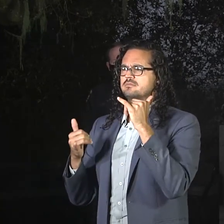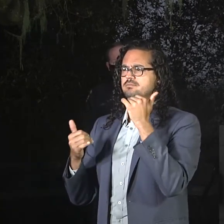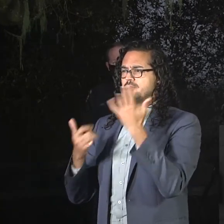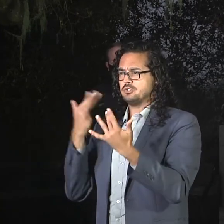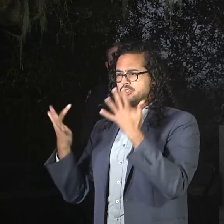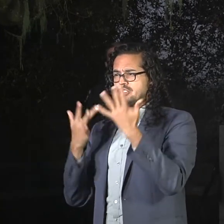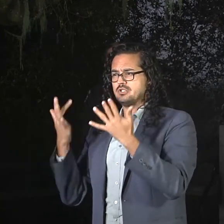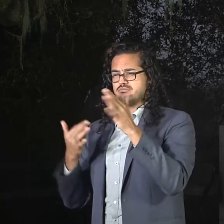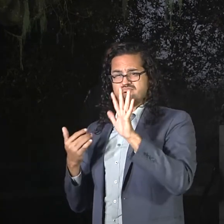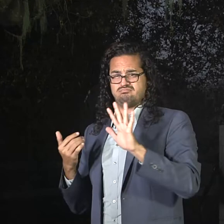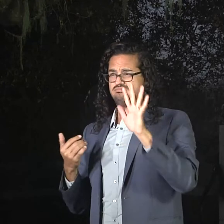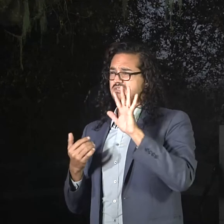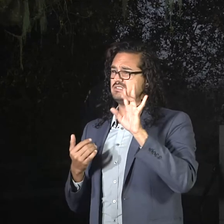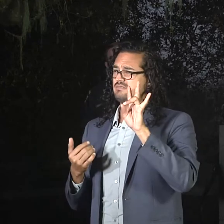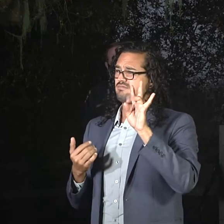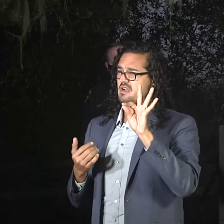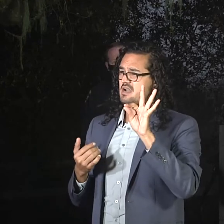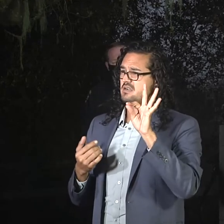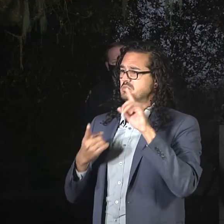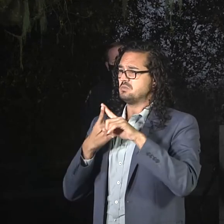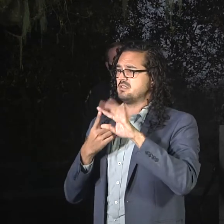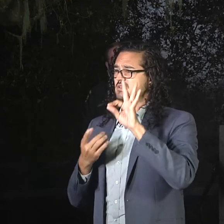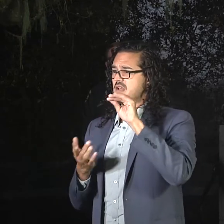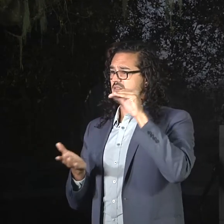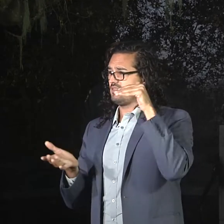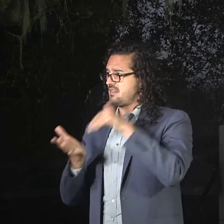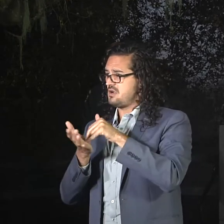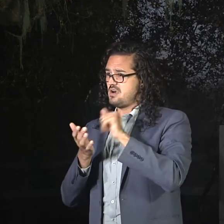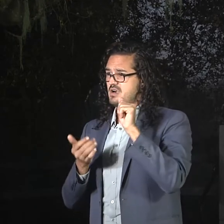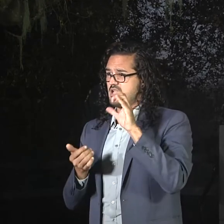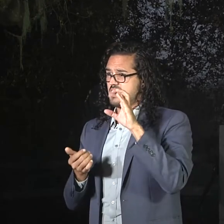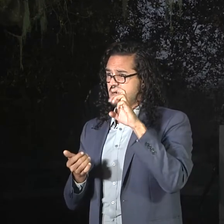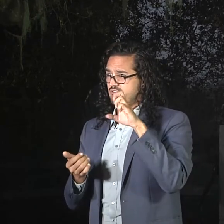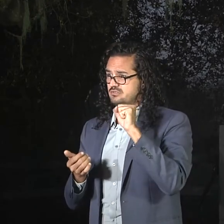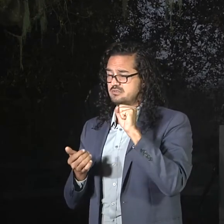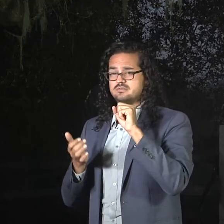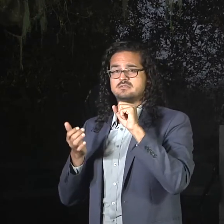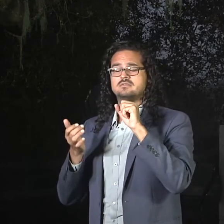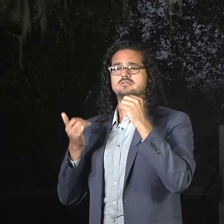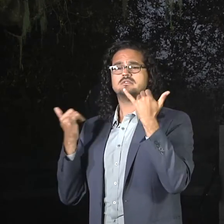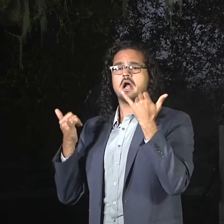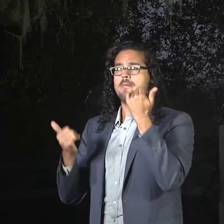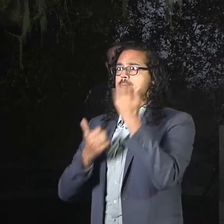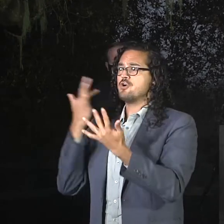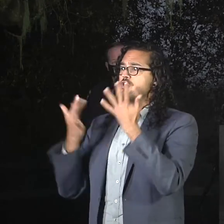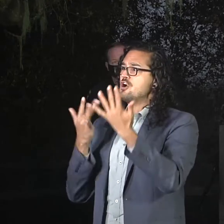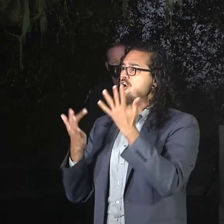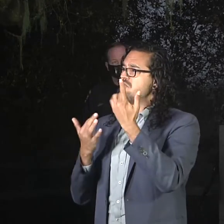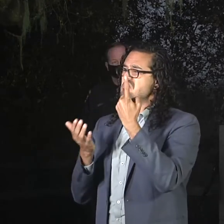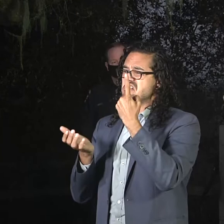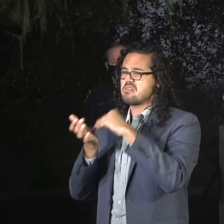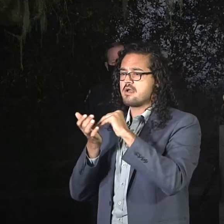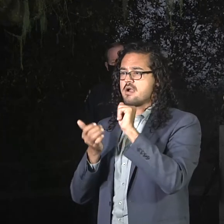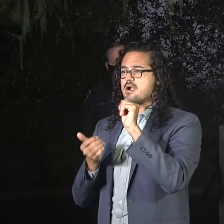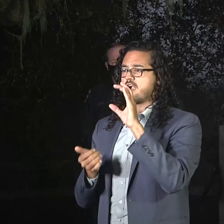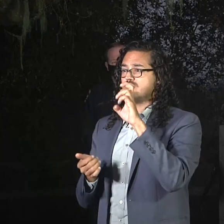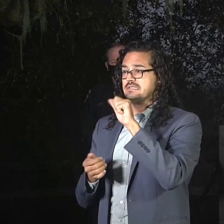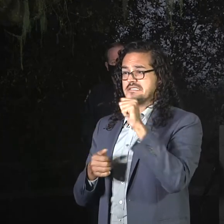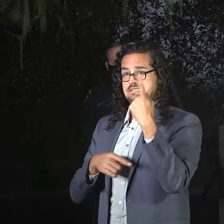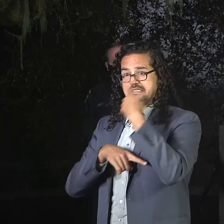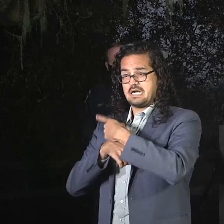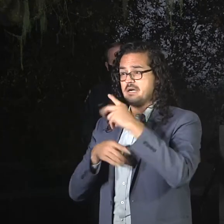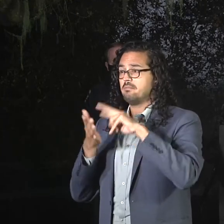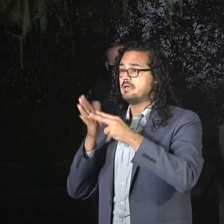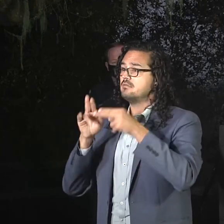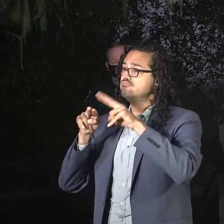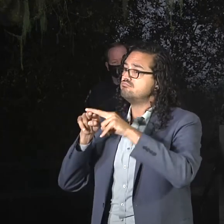It's like 1,000 a day. So, is it slowing it down? Correct. So, question being that, is the main fire slowing in progress? It isn't